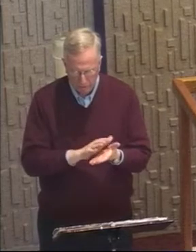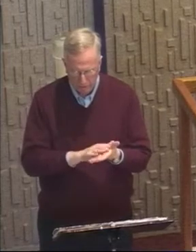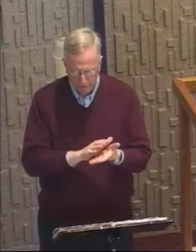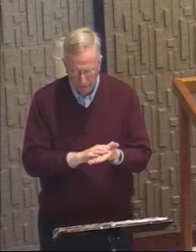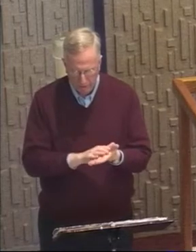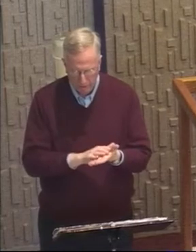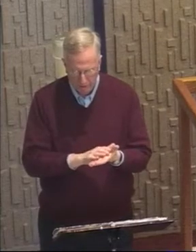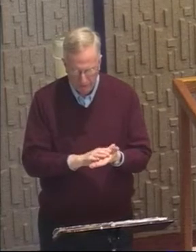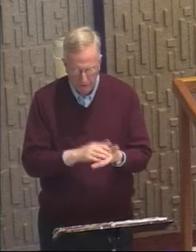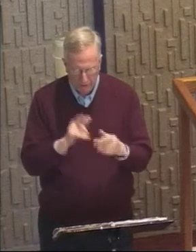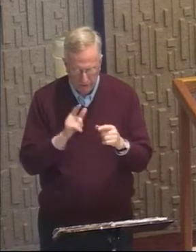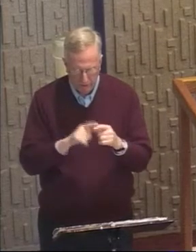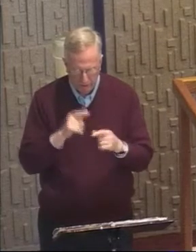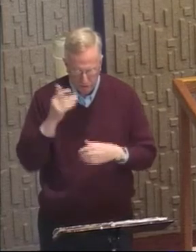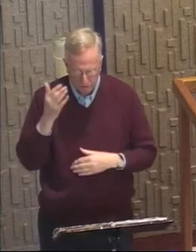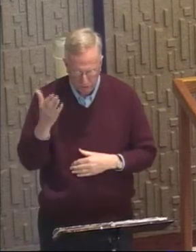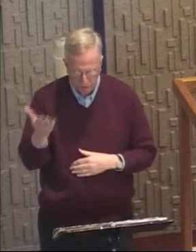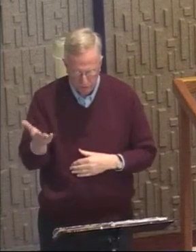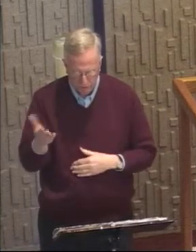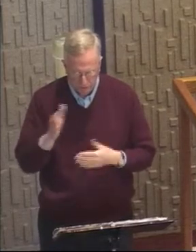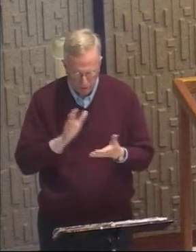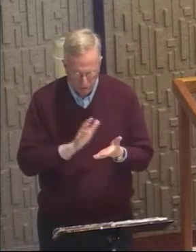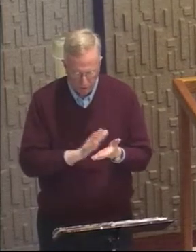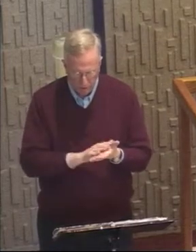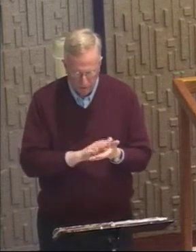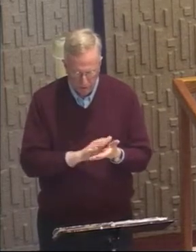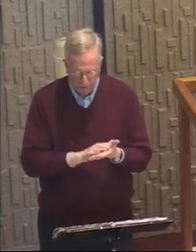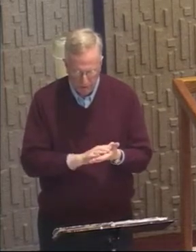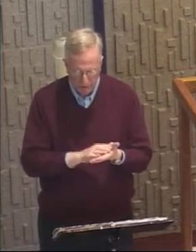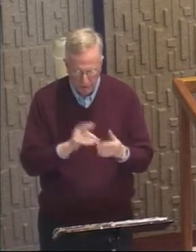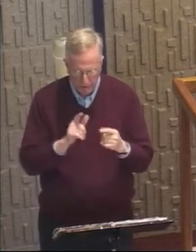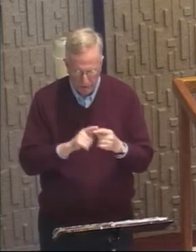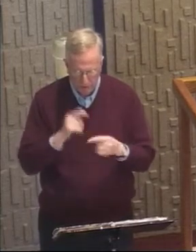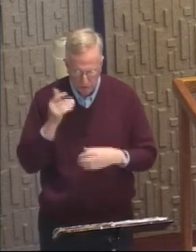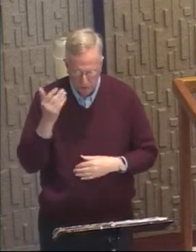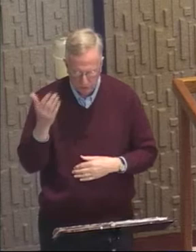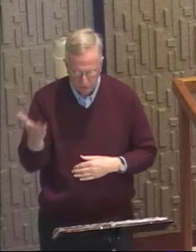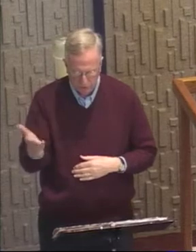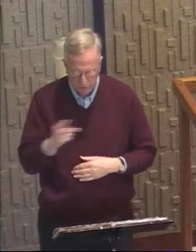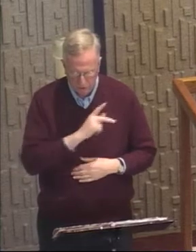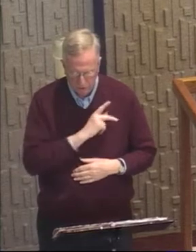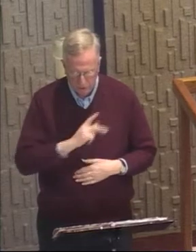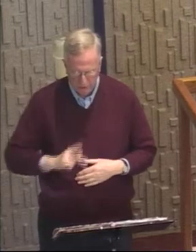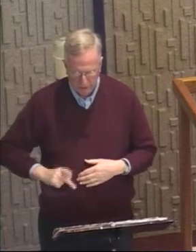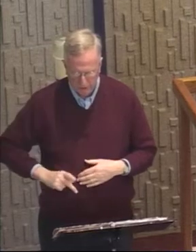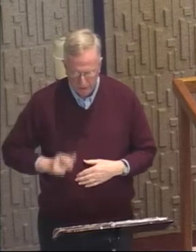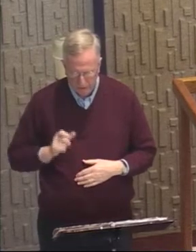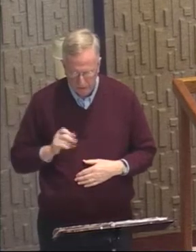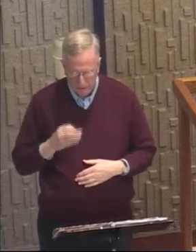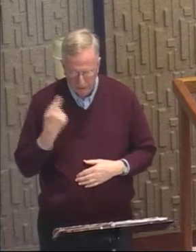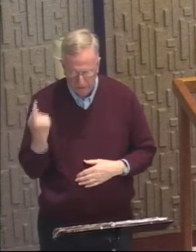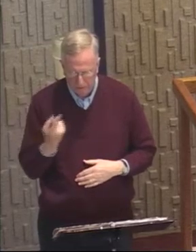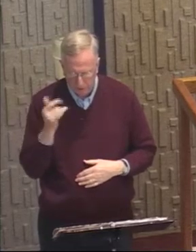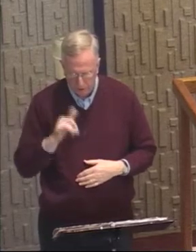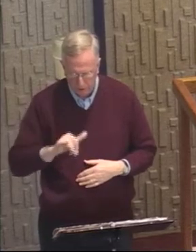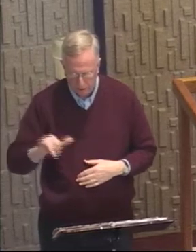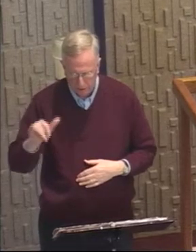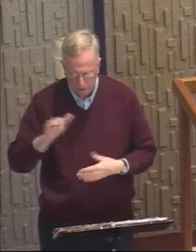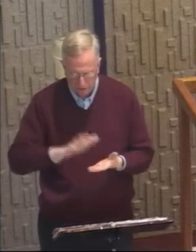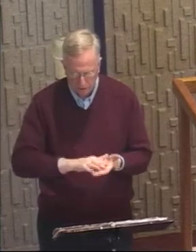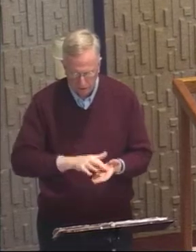Praise to you, praise to you, King of